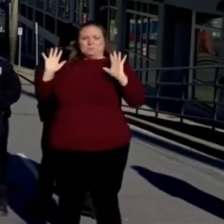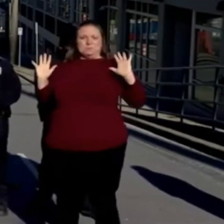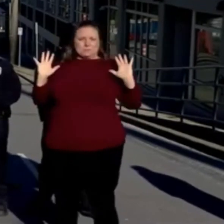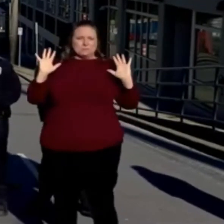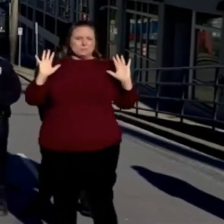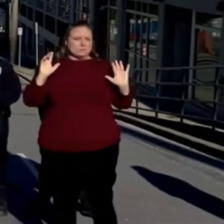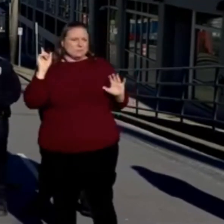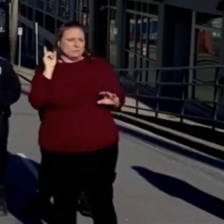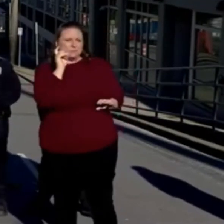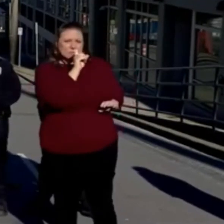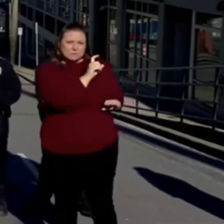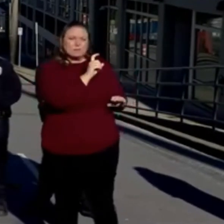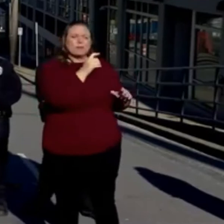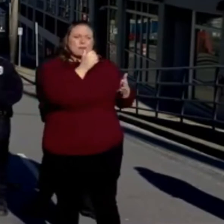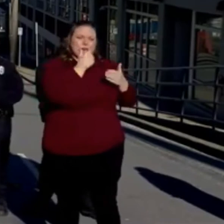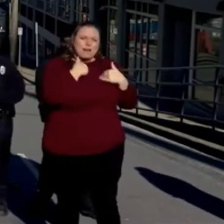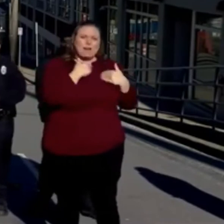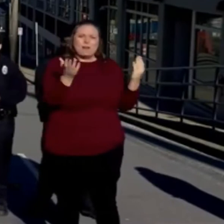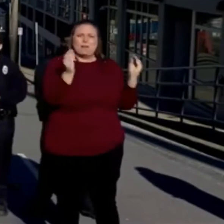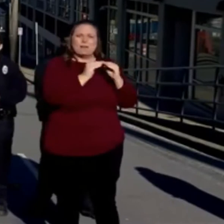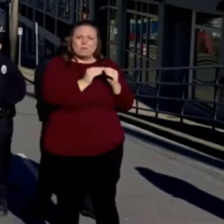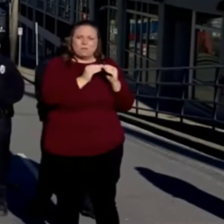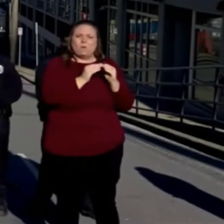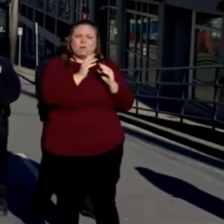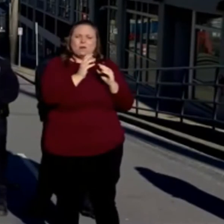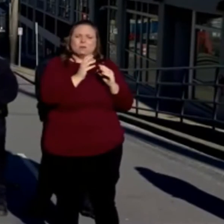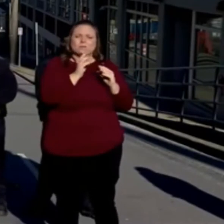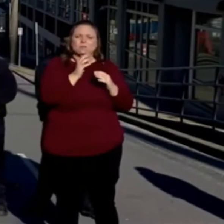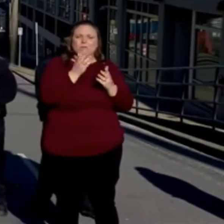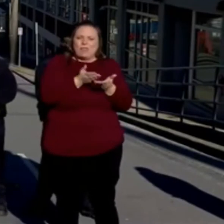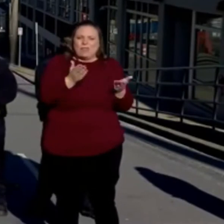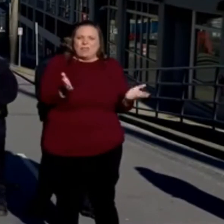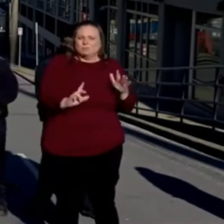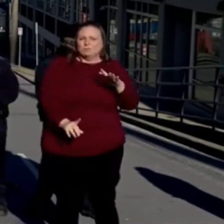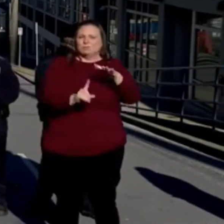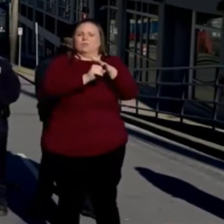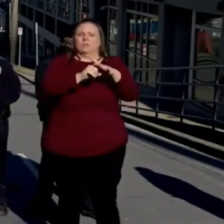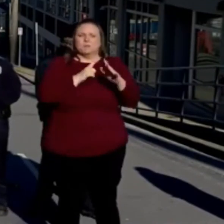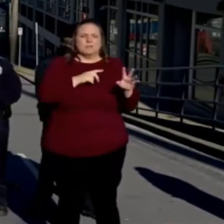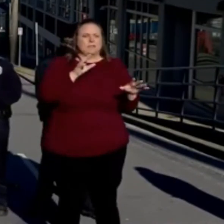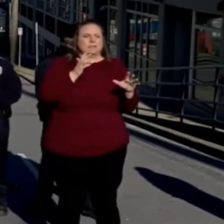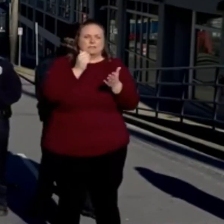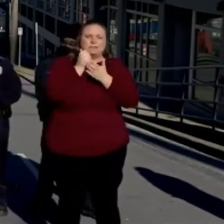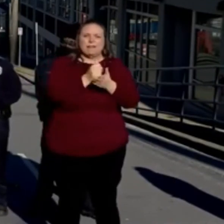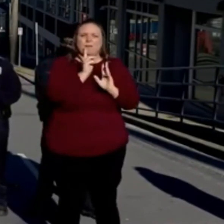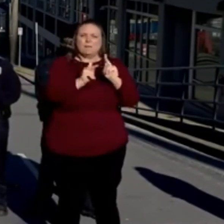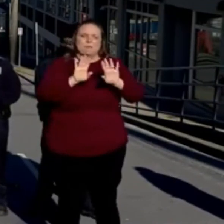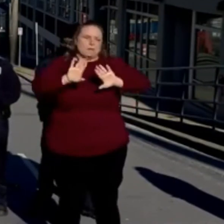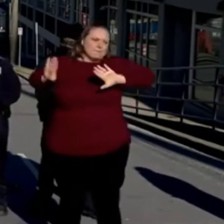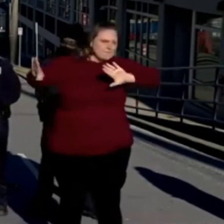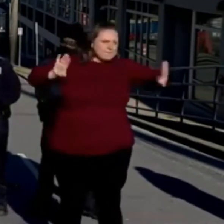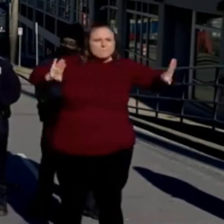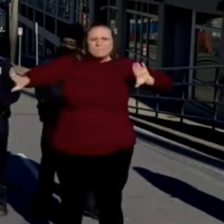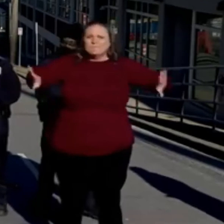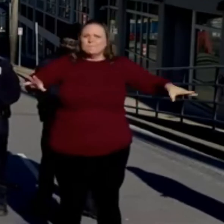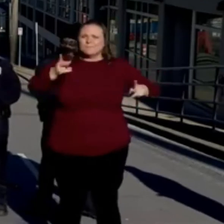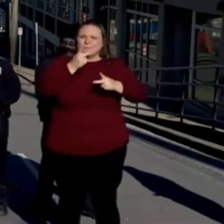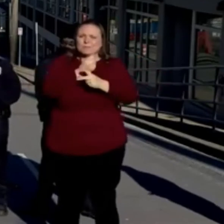resources started coming to us. I just assisted the best I could with keeping people back from that point.